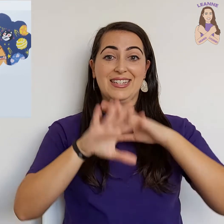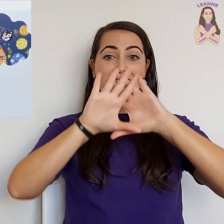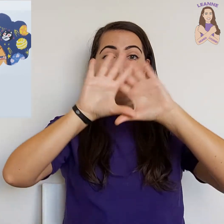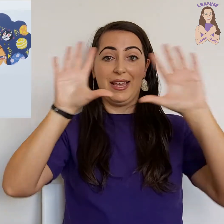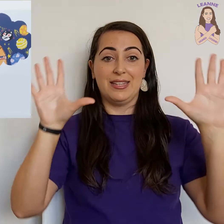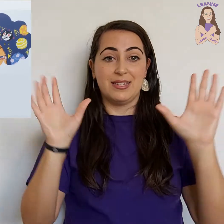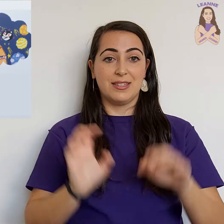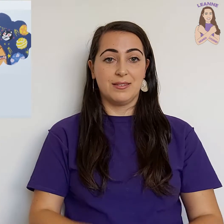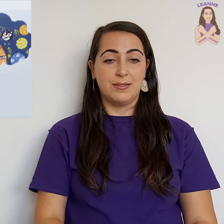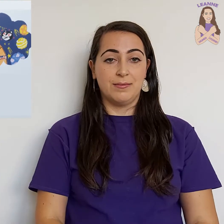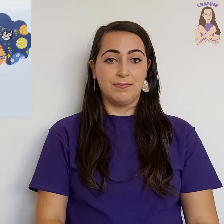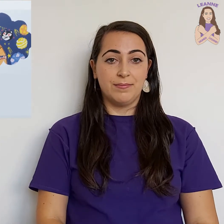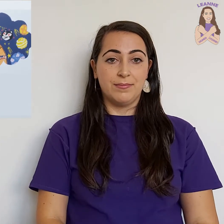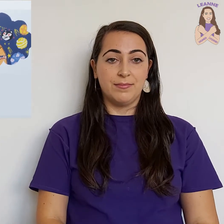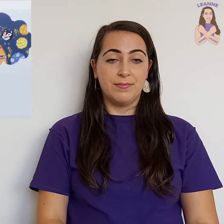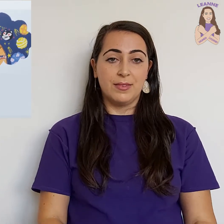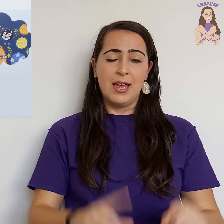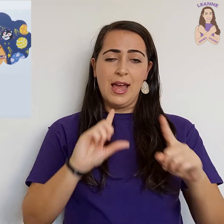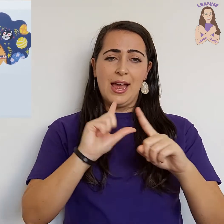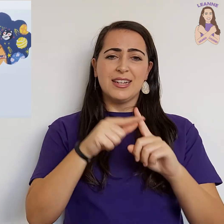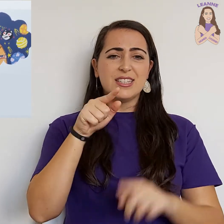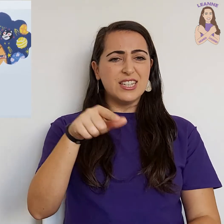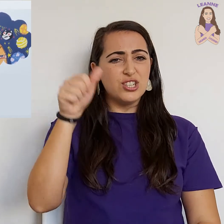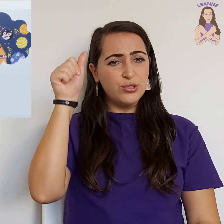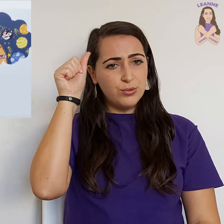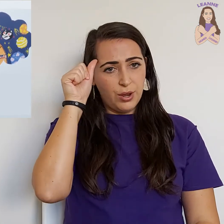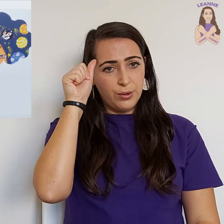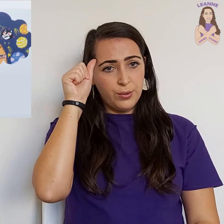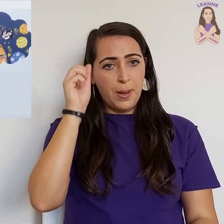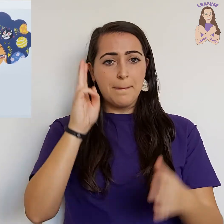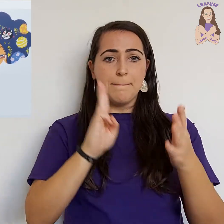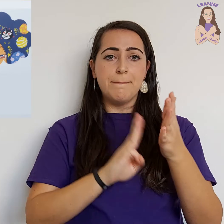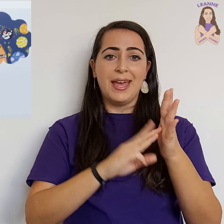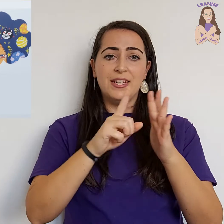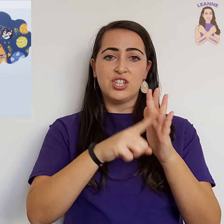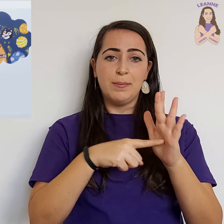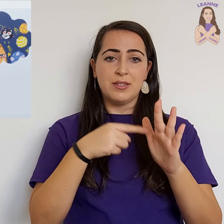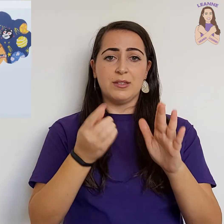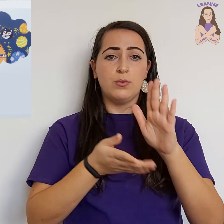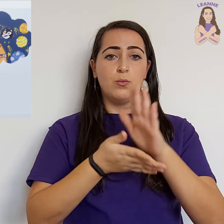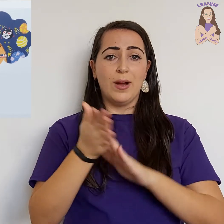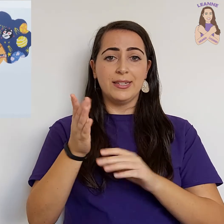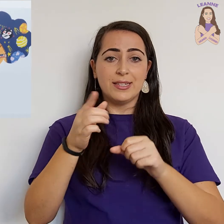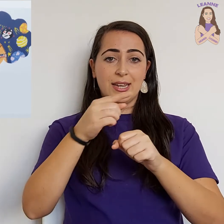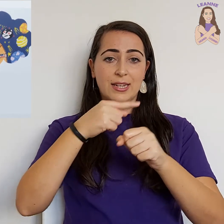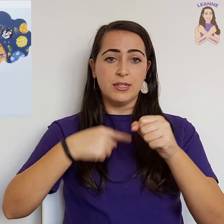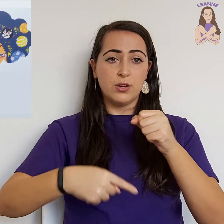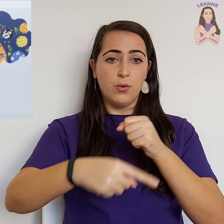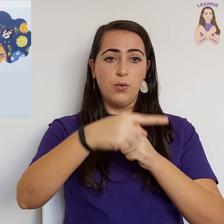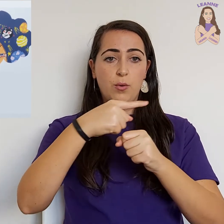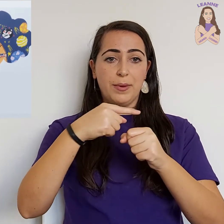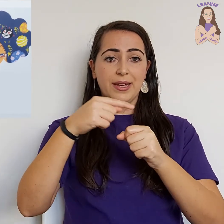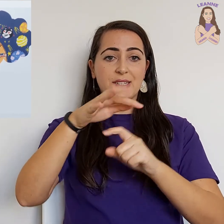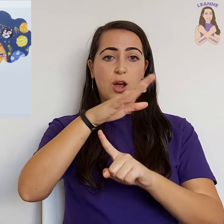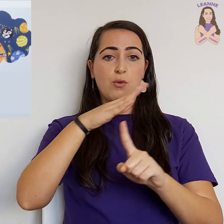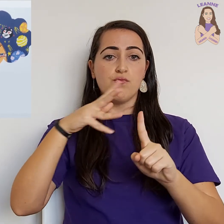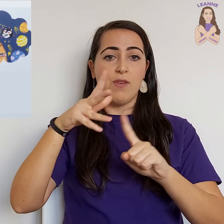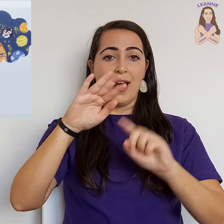space. Did you know Mae Jemison went into orbit around